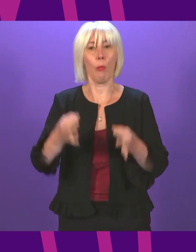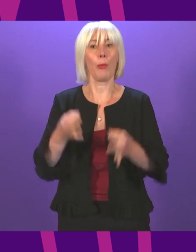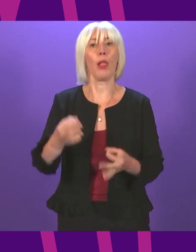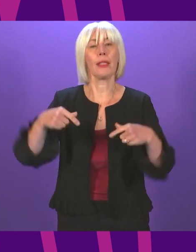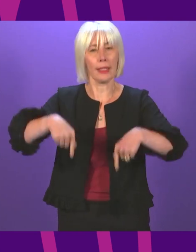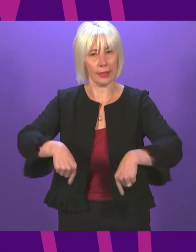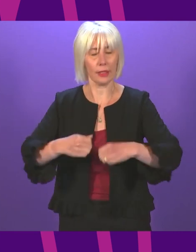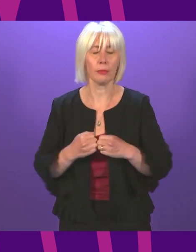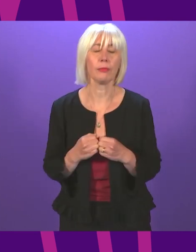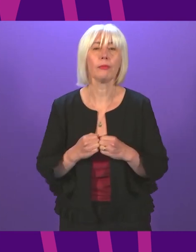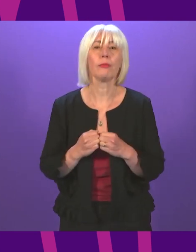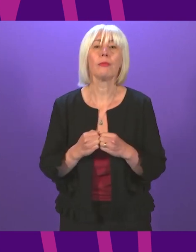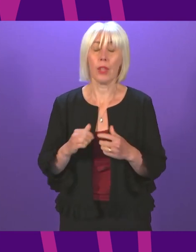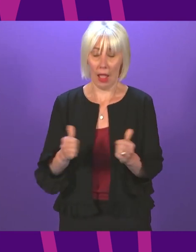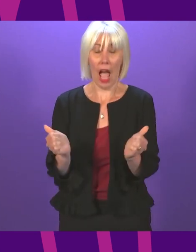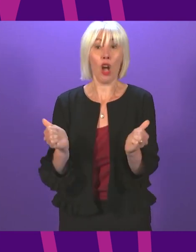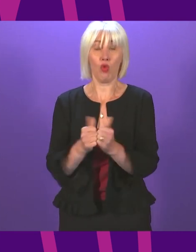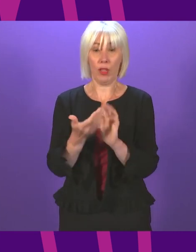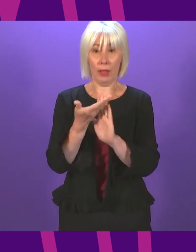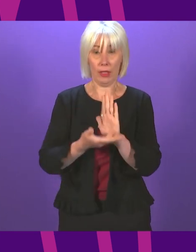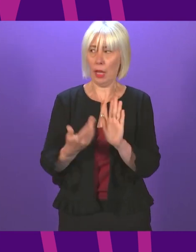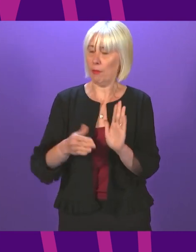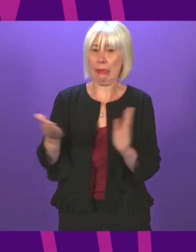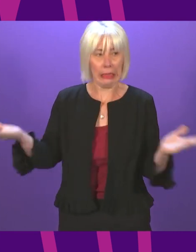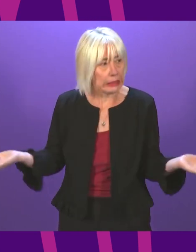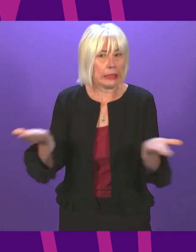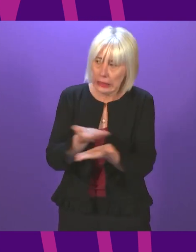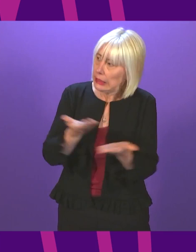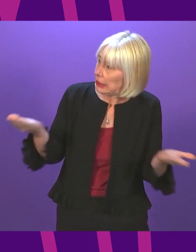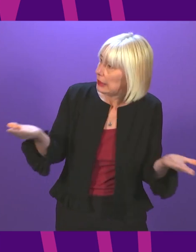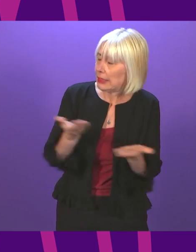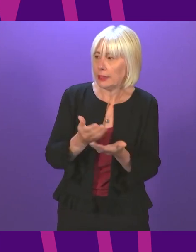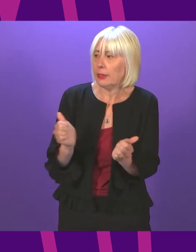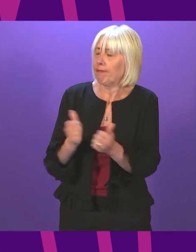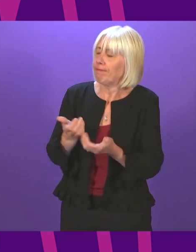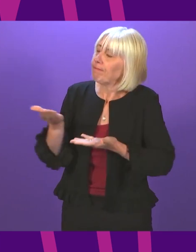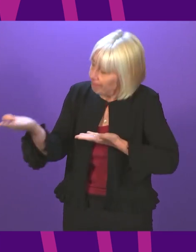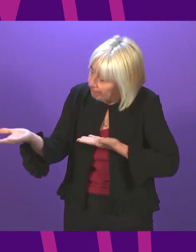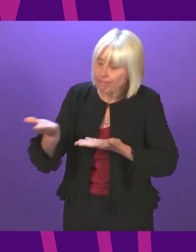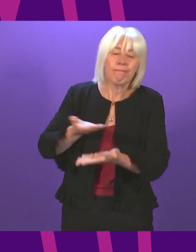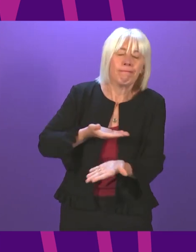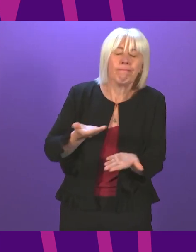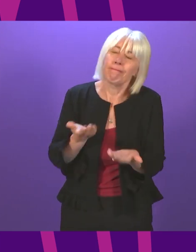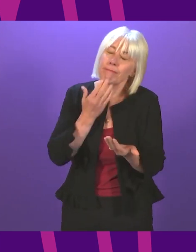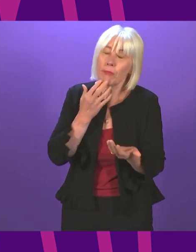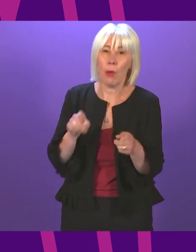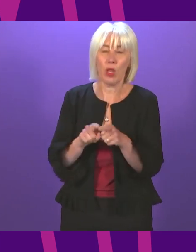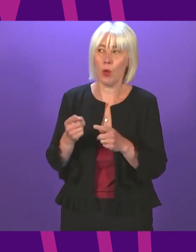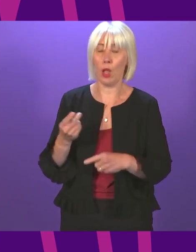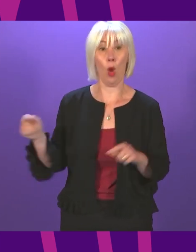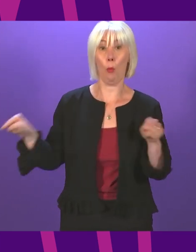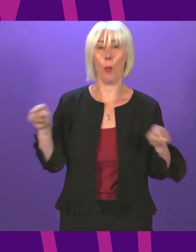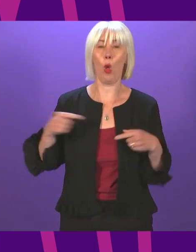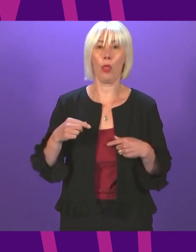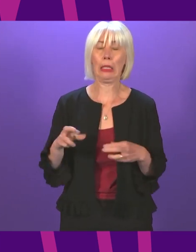course, while the agreement is the product of much negotiation and some compromise, it is also a leap of faith for